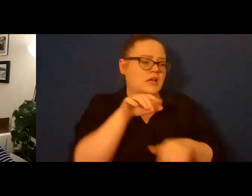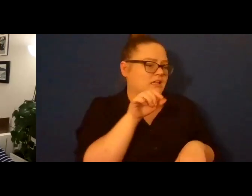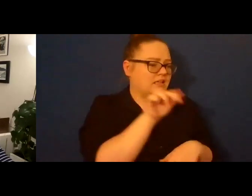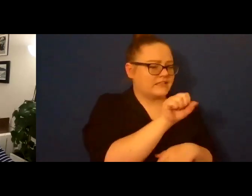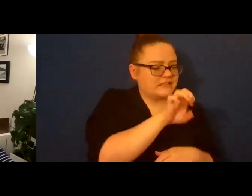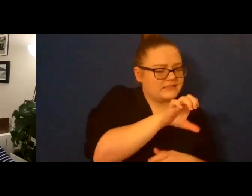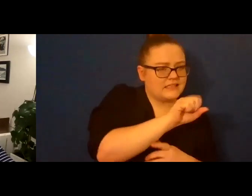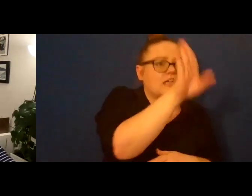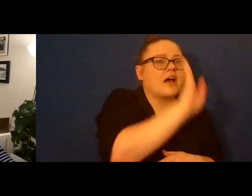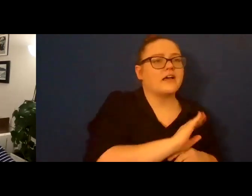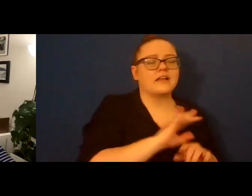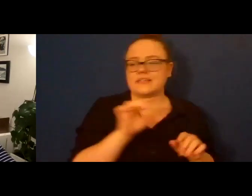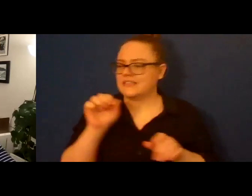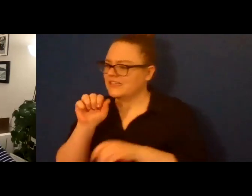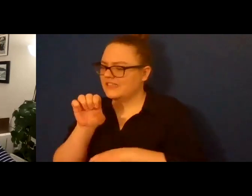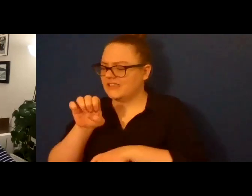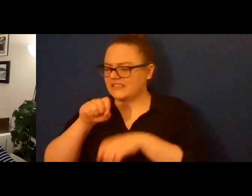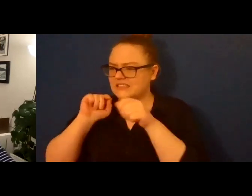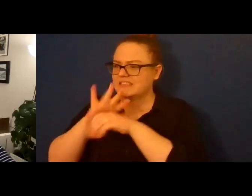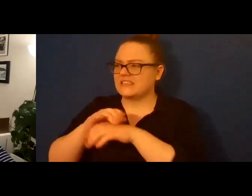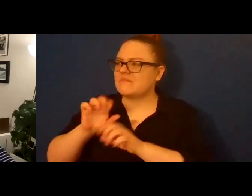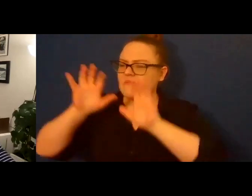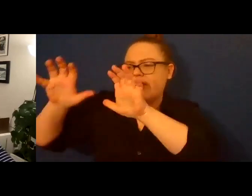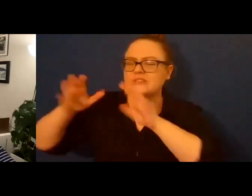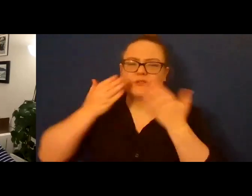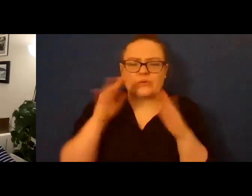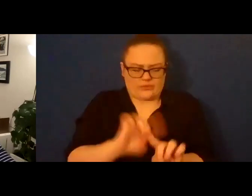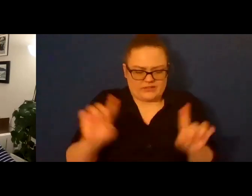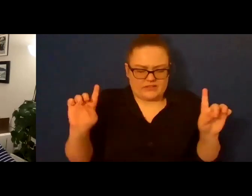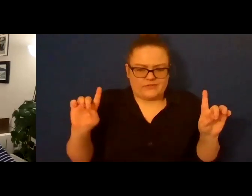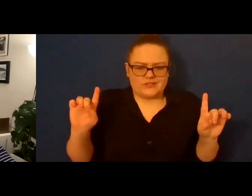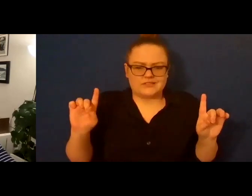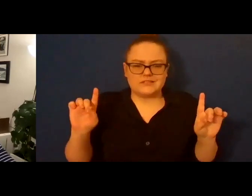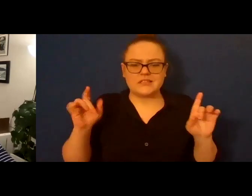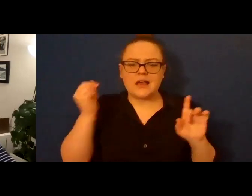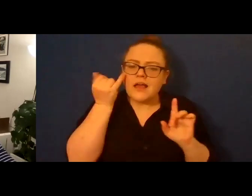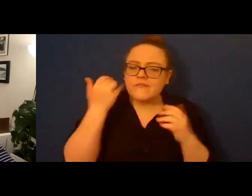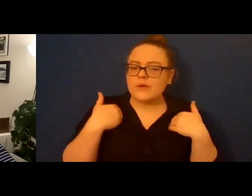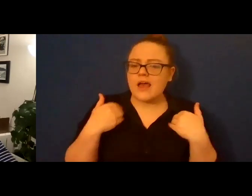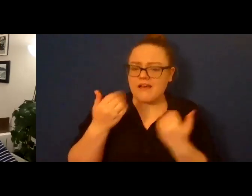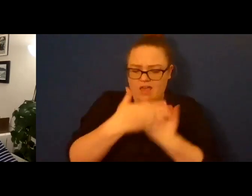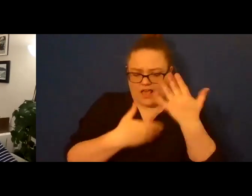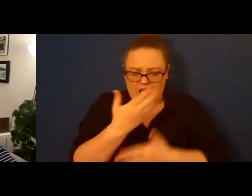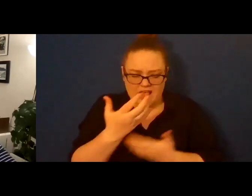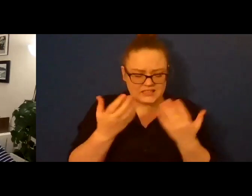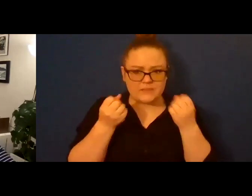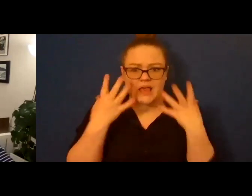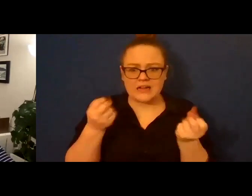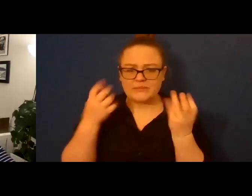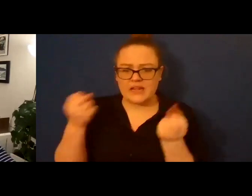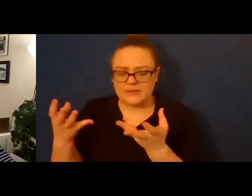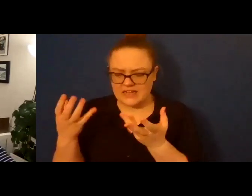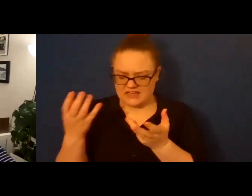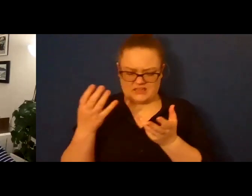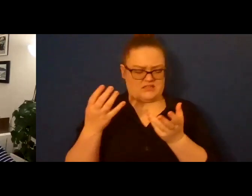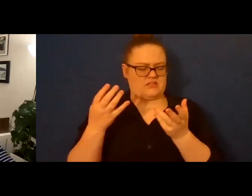Hyre? Where would you hide all those hands? How could you not start to hate them? I was a passionate child with